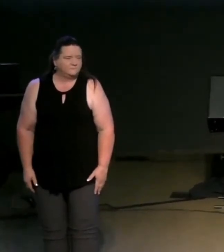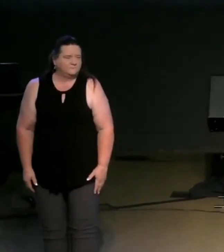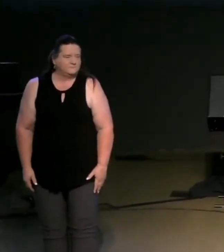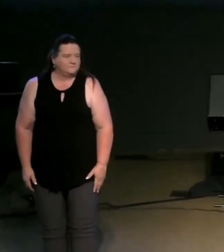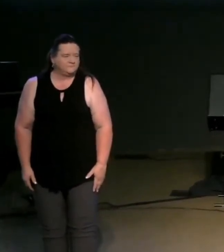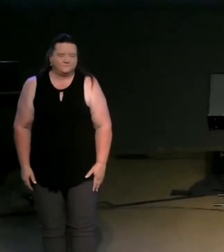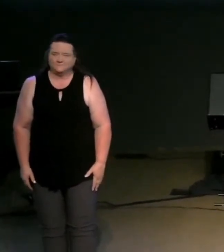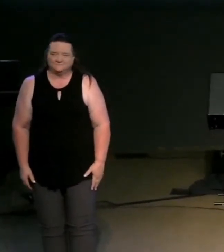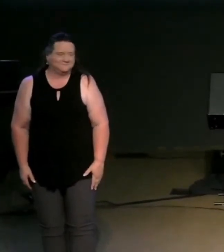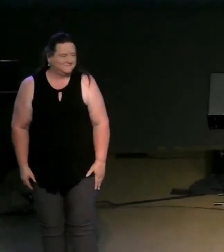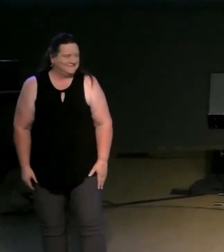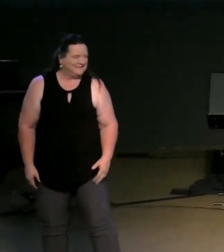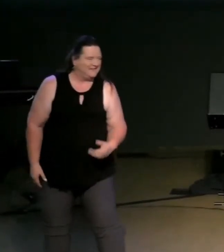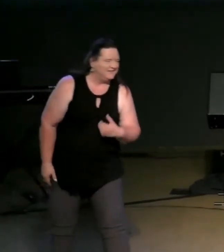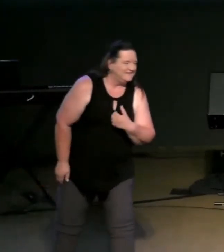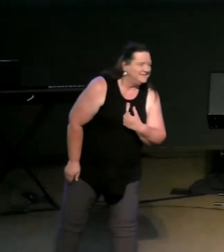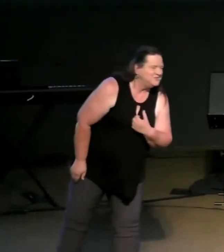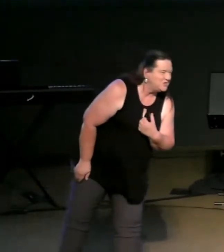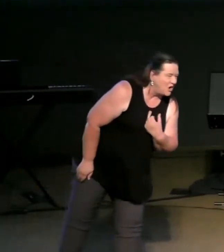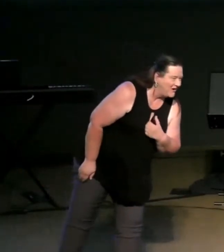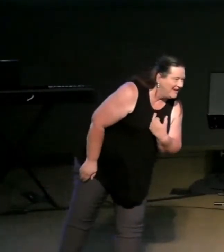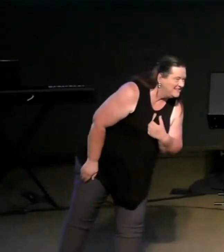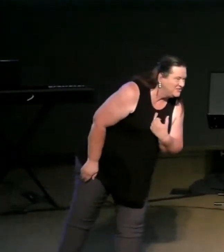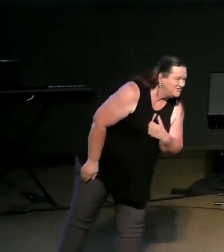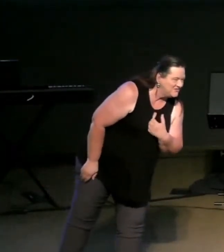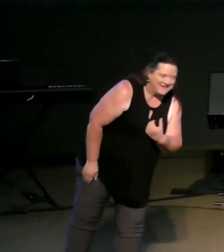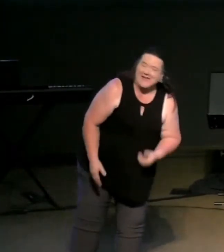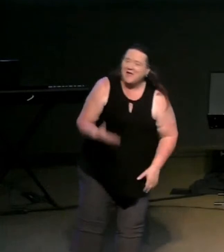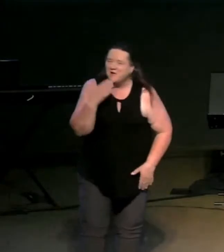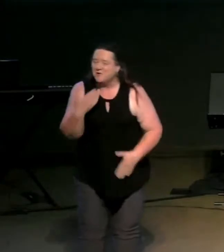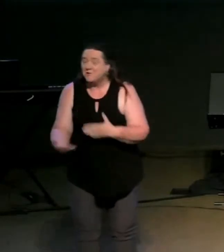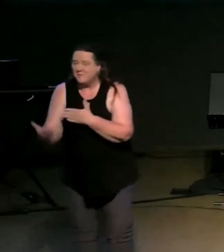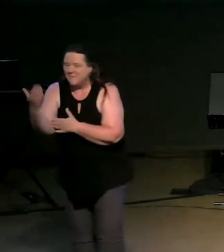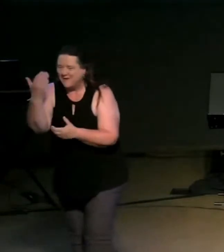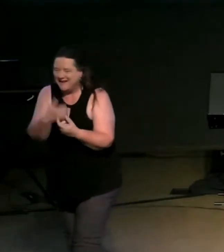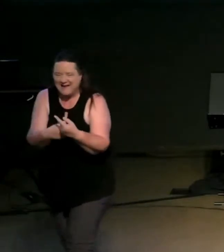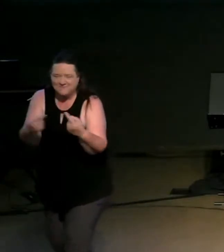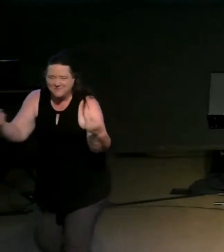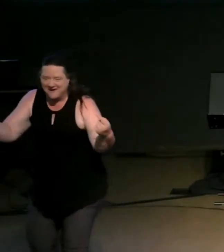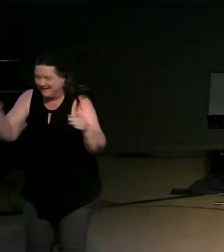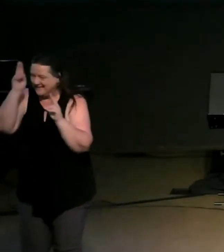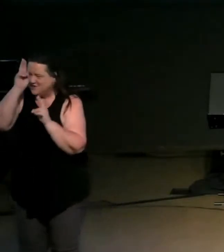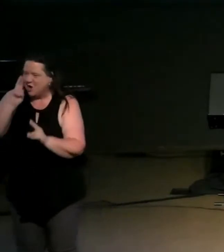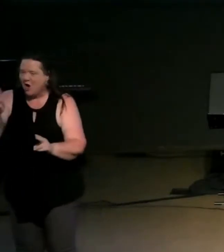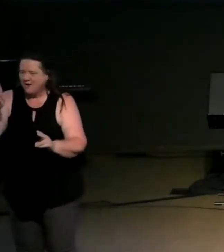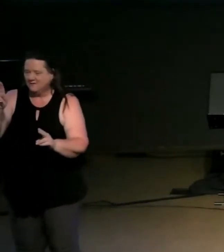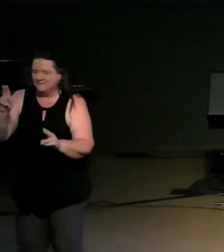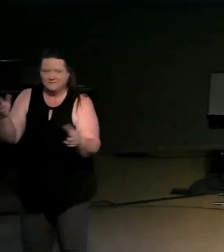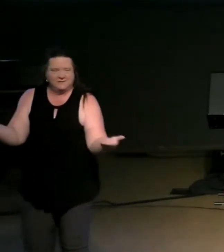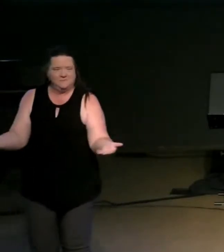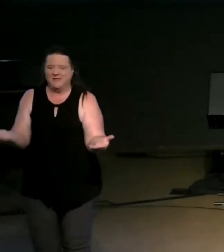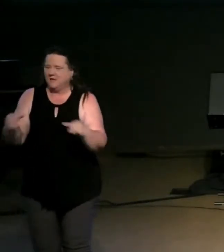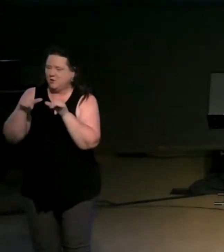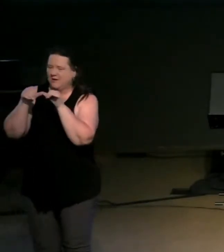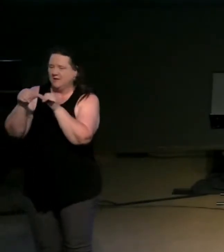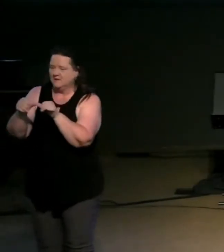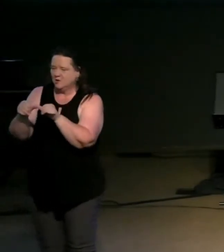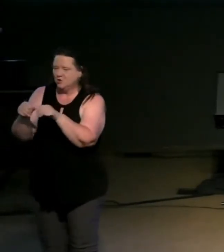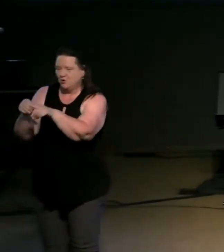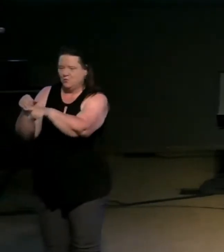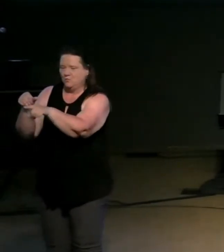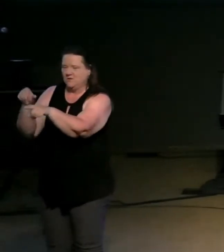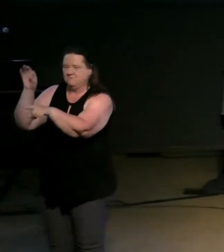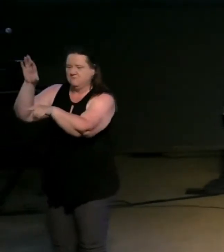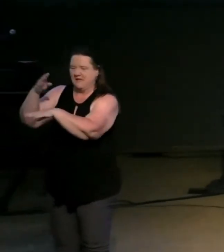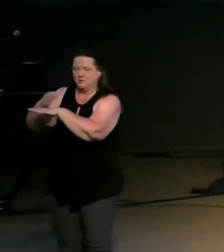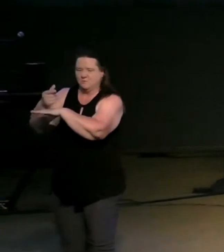good morning everyone well it's an honor to um to be up here and continue with pastor bill